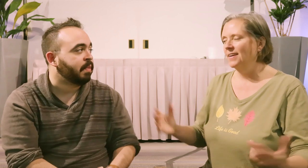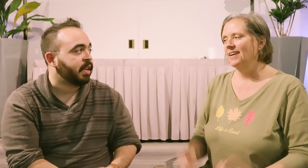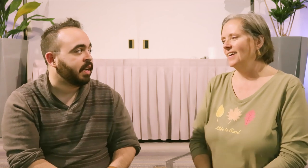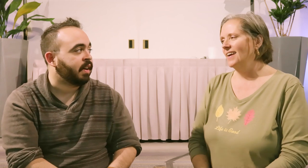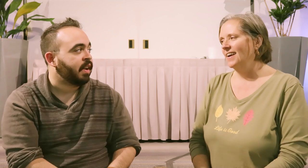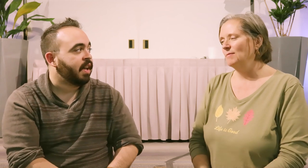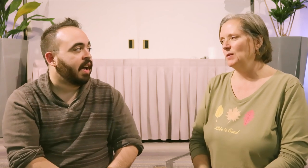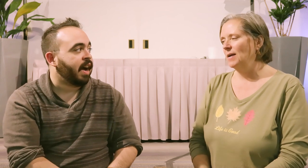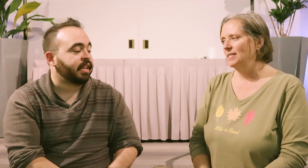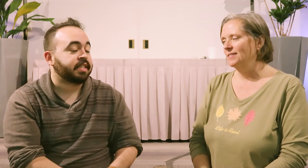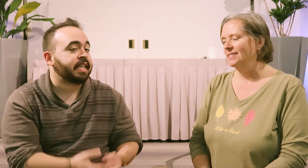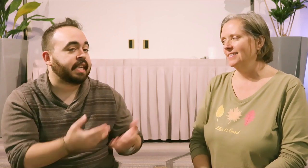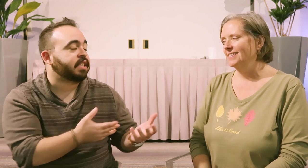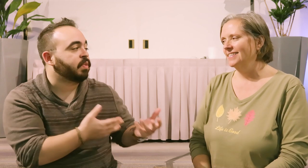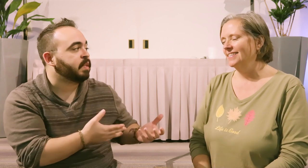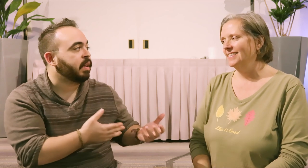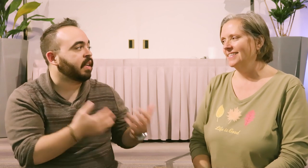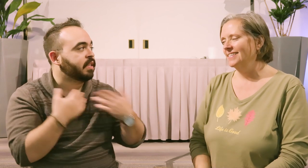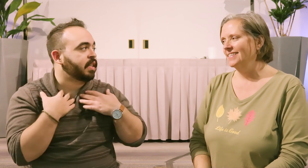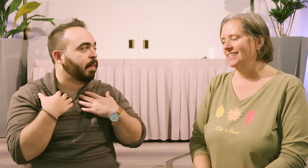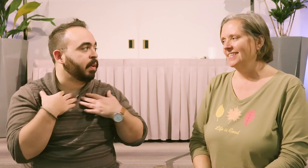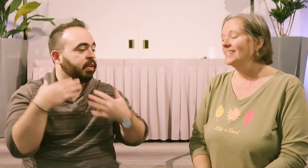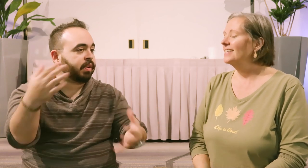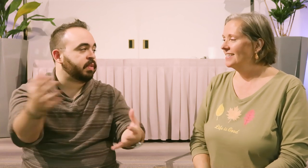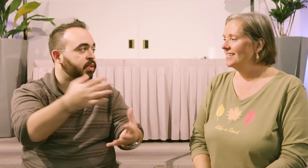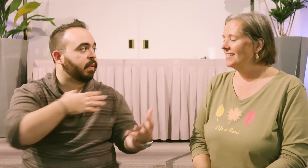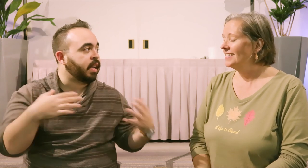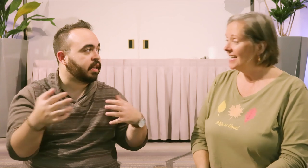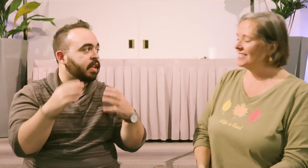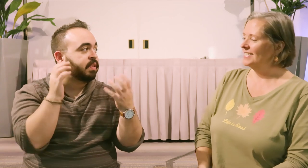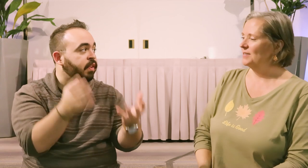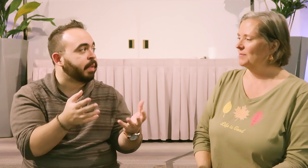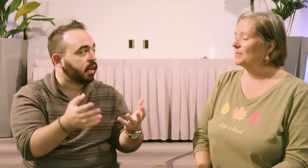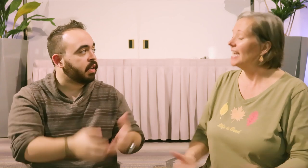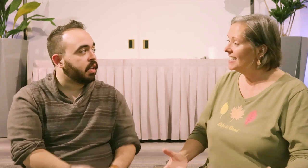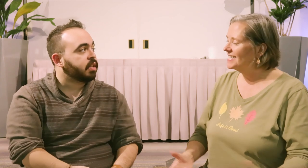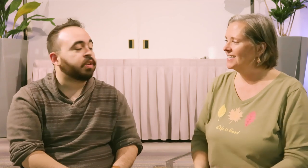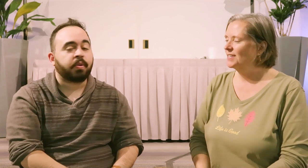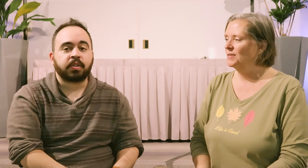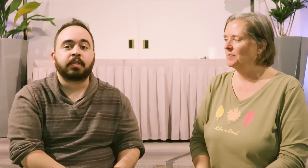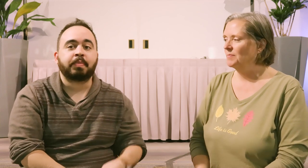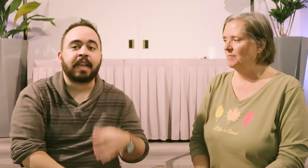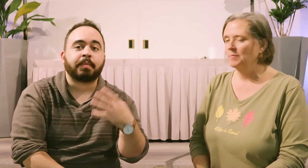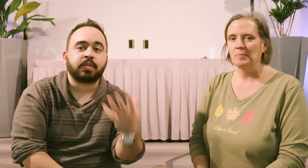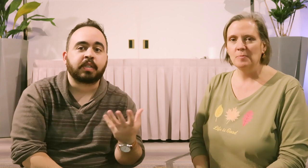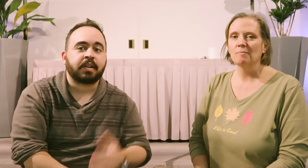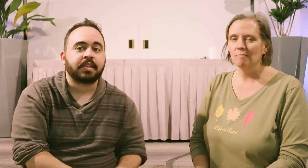and being here. I am so I didn't get to experience the tapping while you guys were doing it because I was filming. Yes. So being able to experience